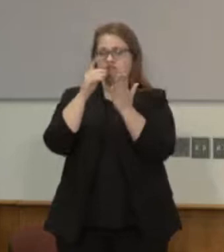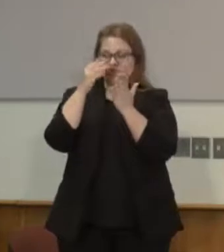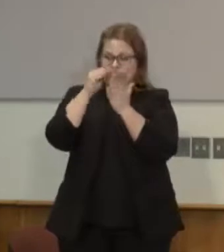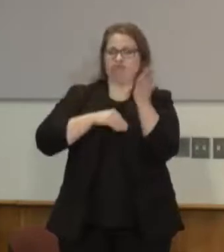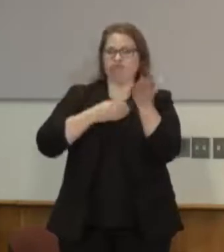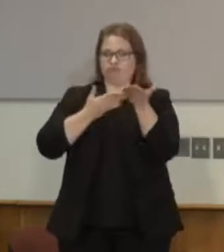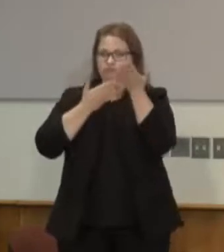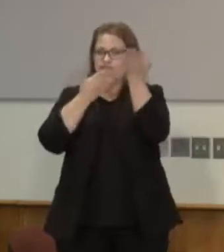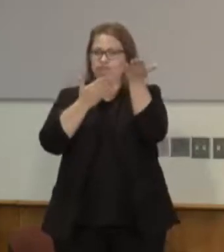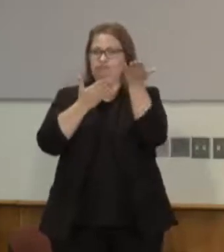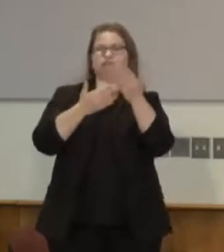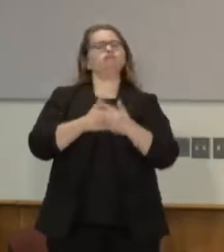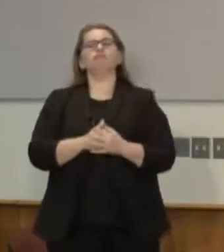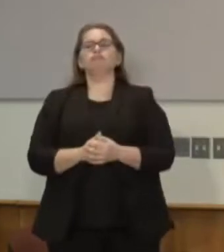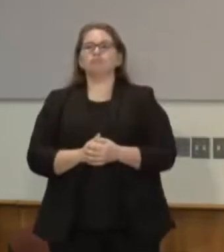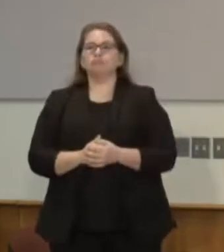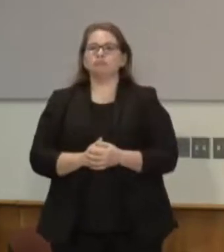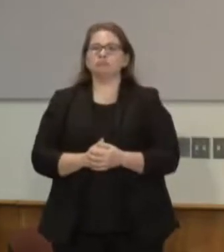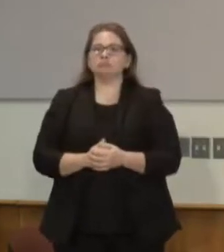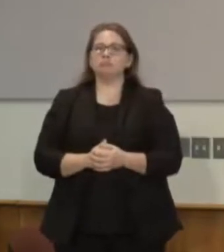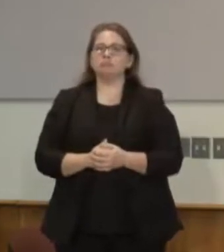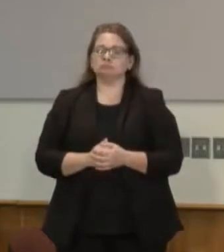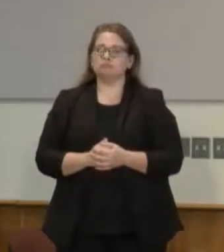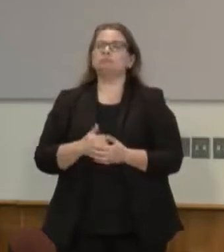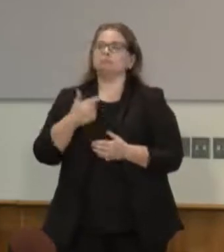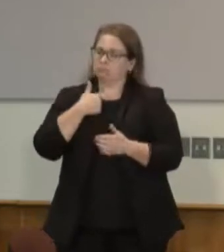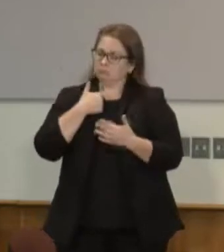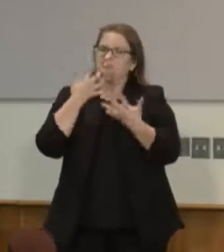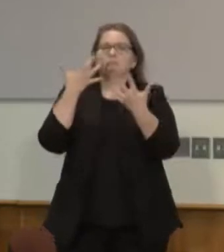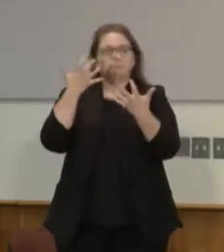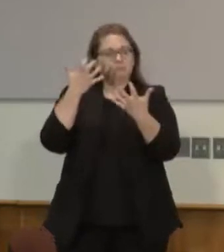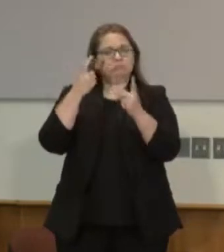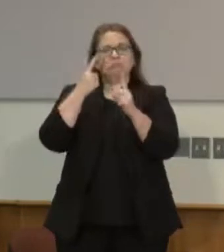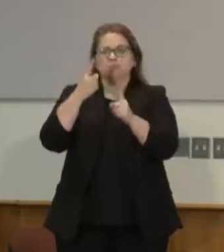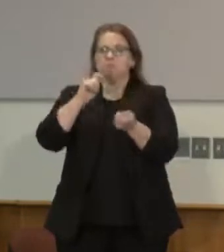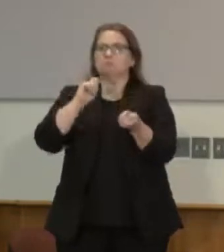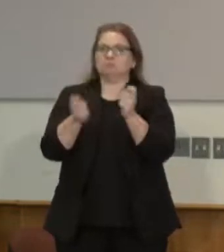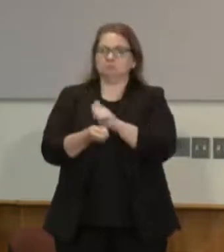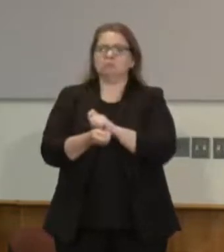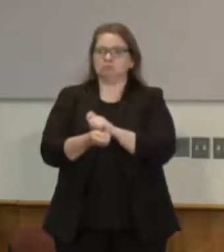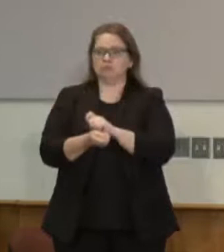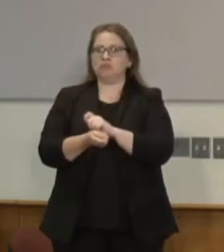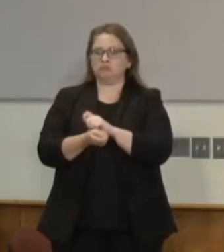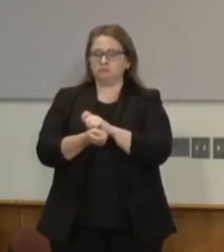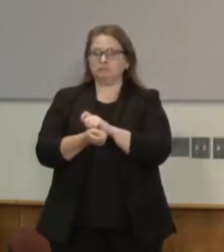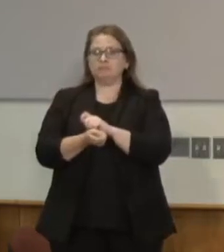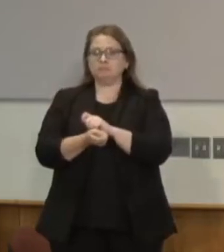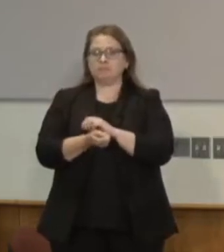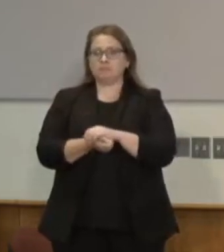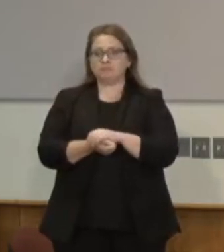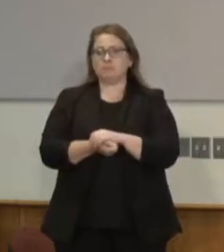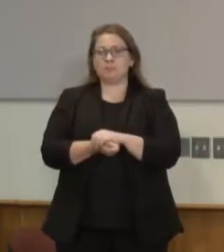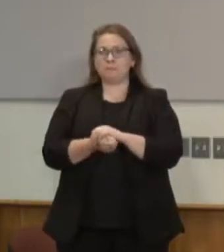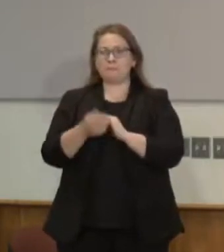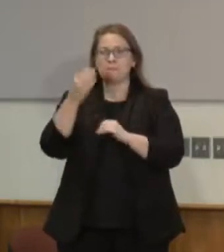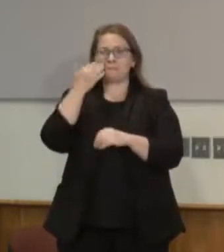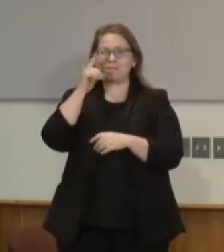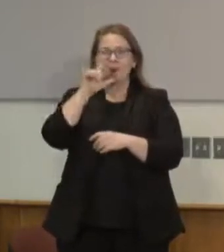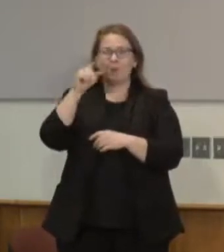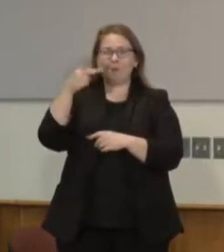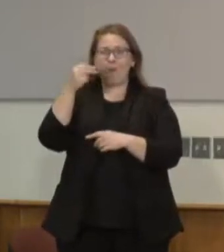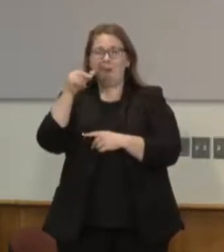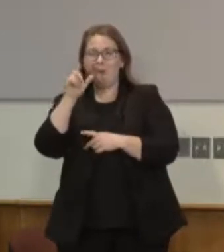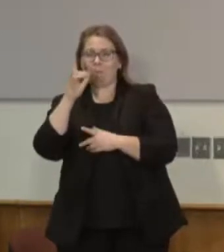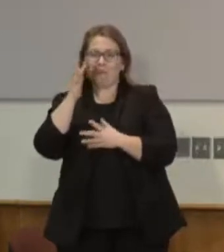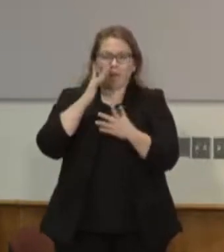passed it is something that we are committed to changing or making sure that we close that loophole because we do think it's important for